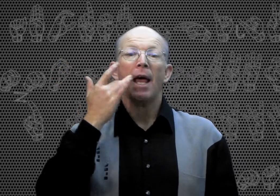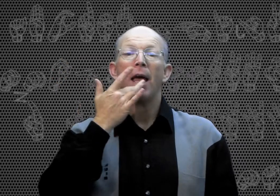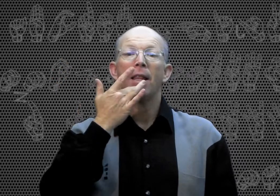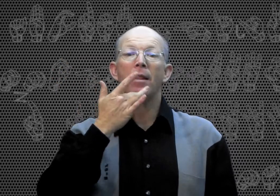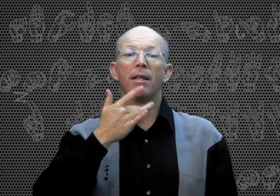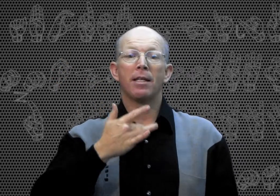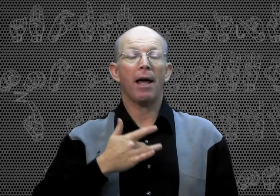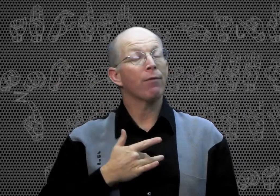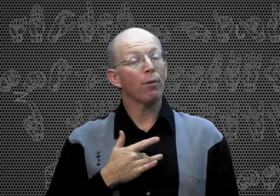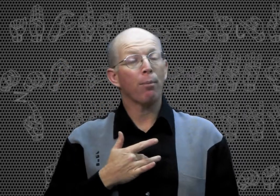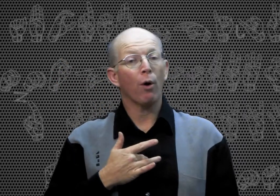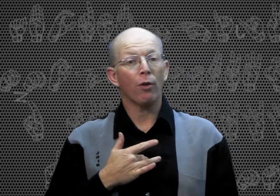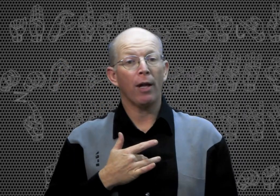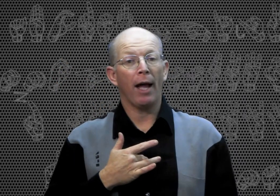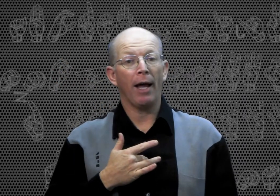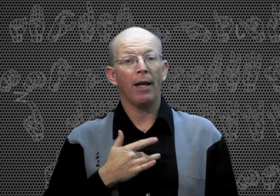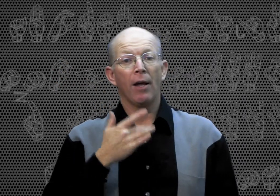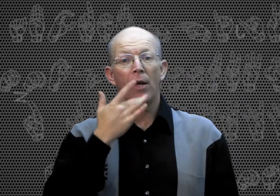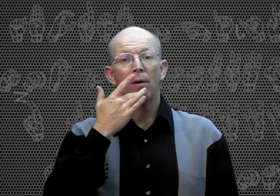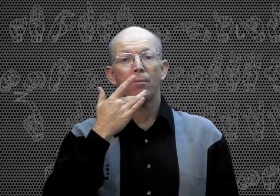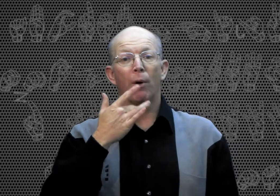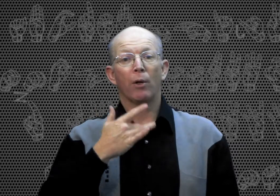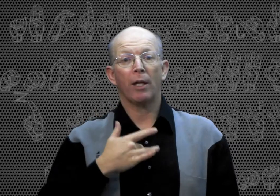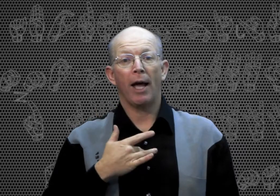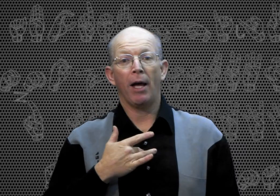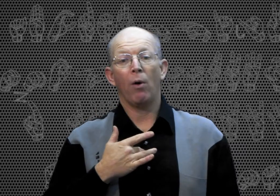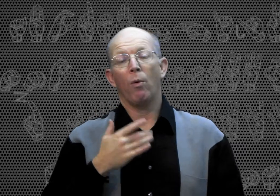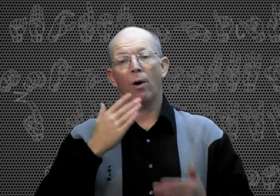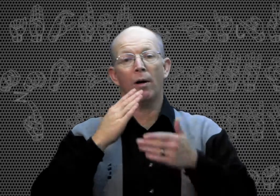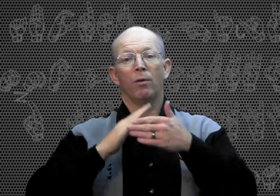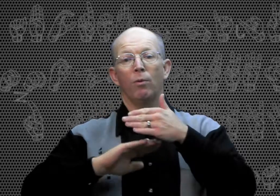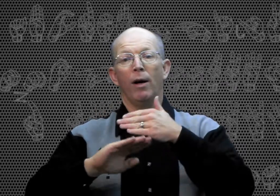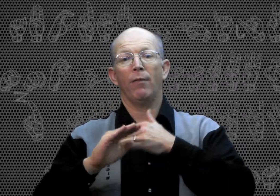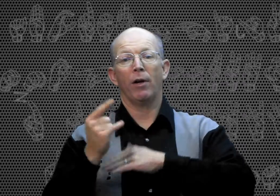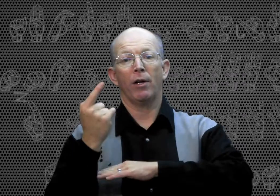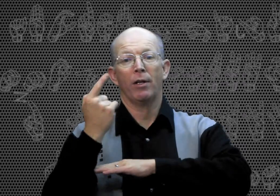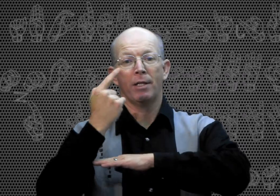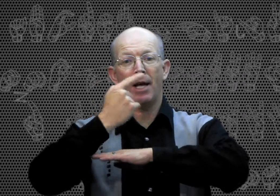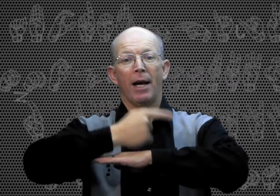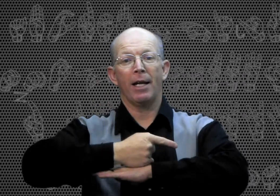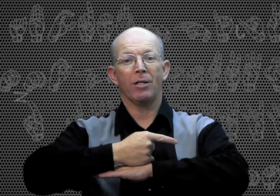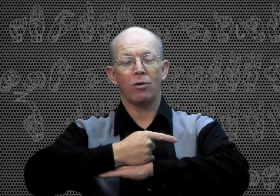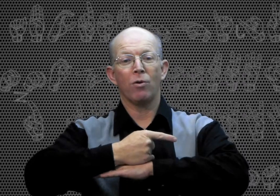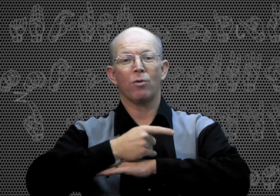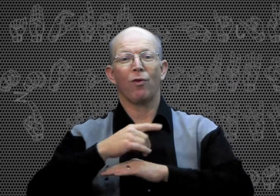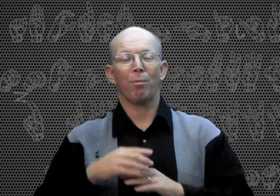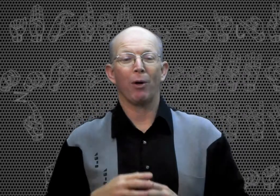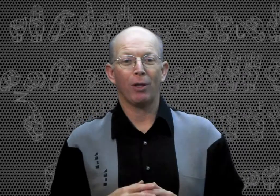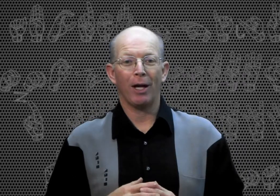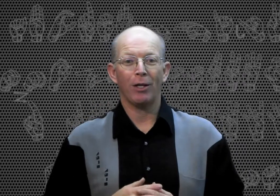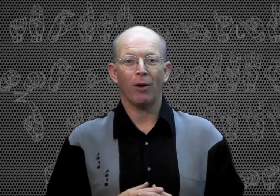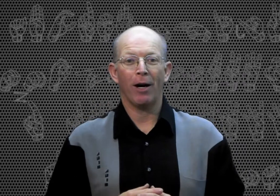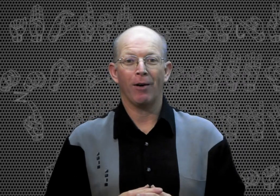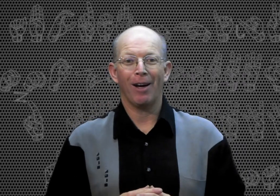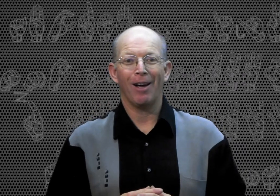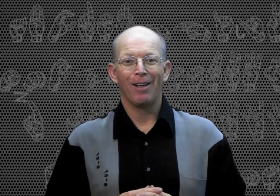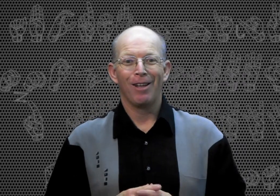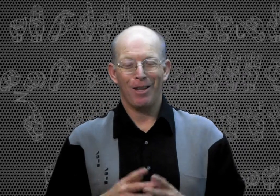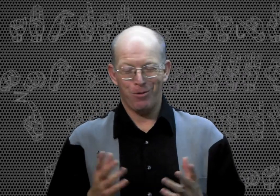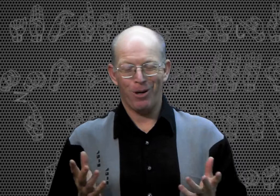and then the sign for birthday, birthday, or whatever the sign is you use for birthday in your area. That's